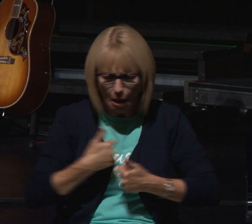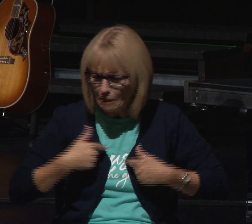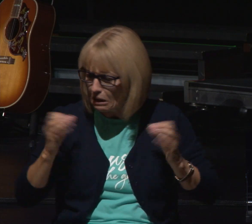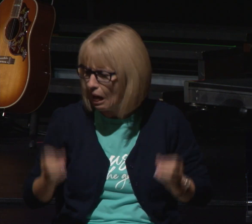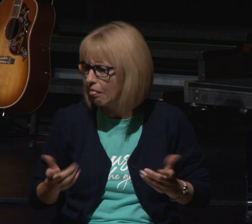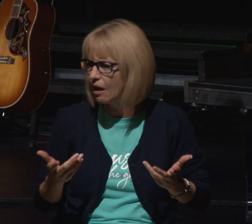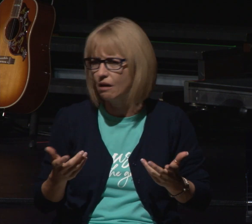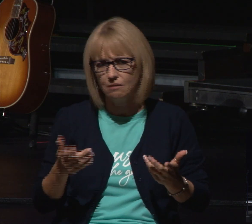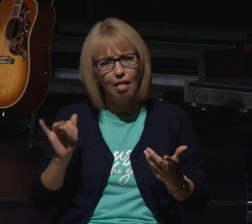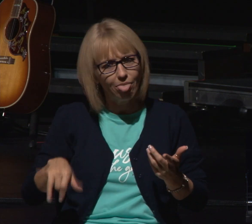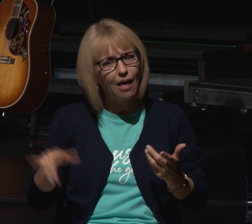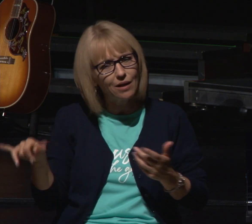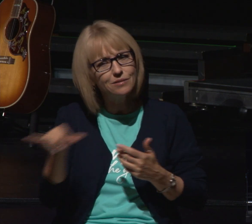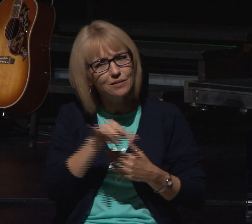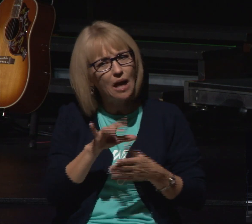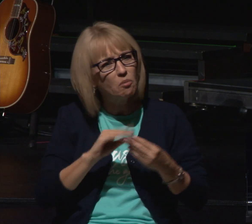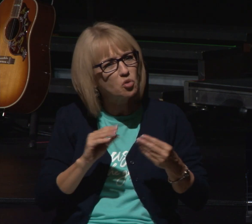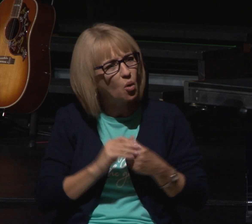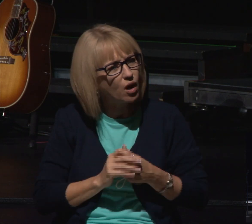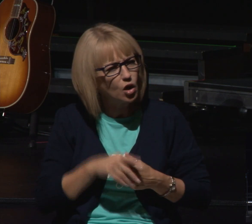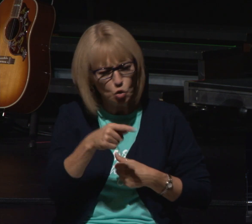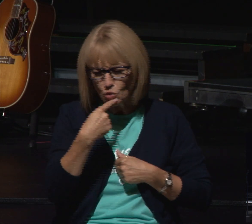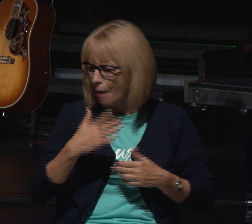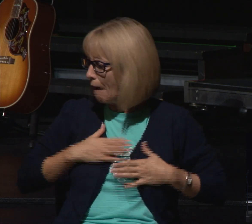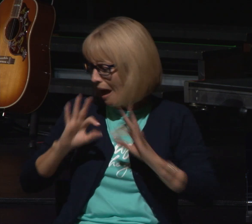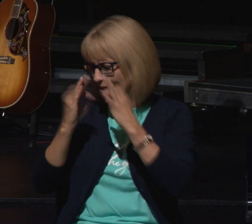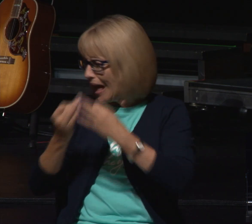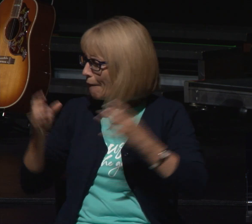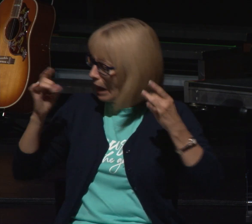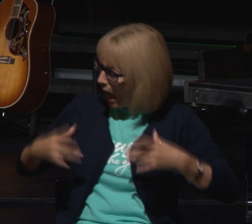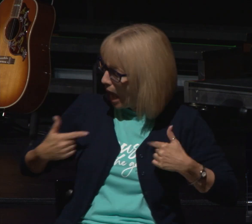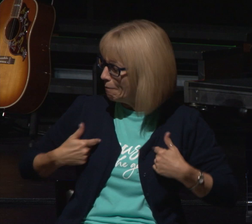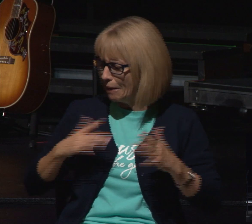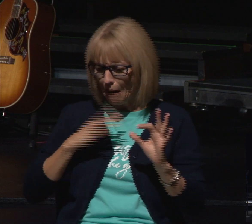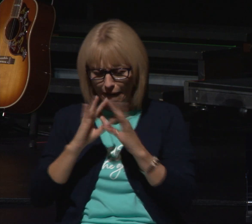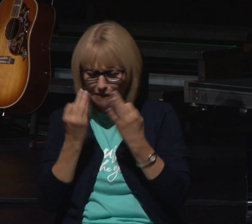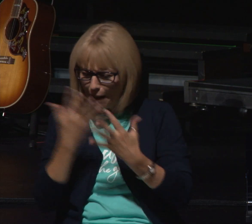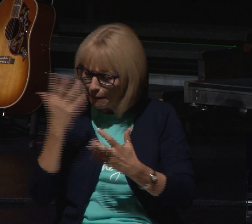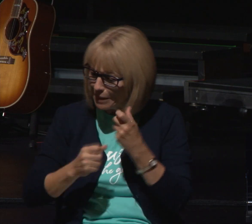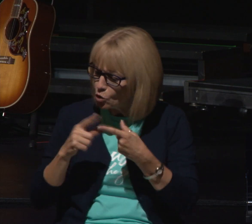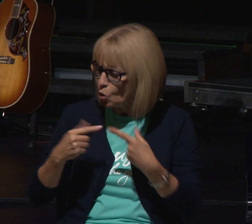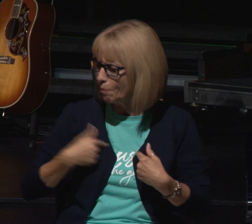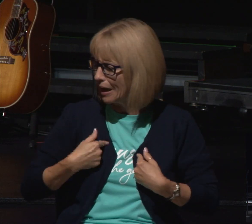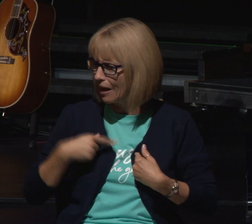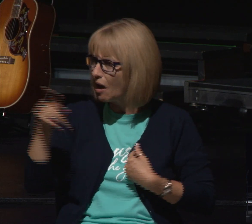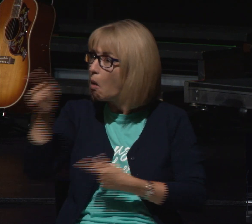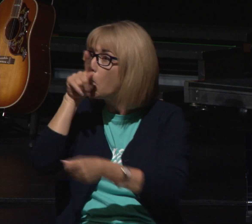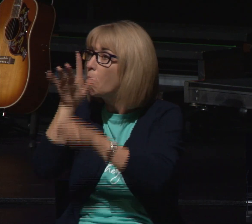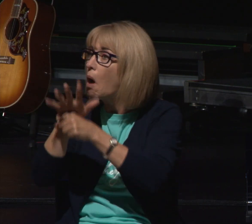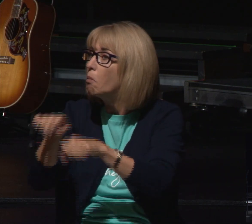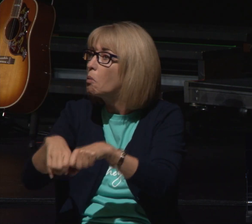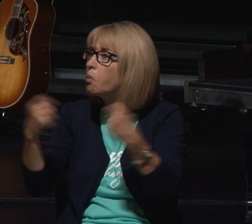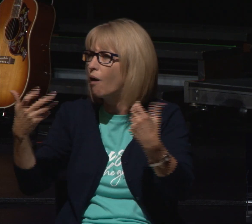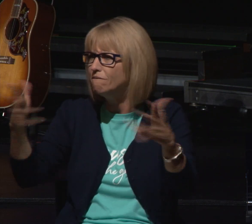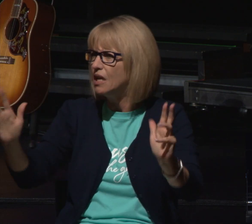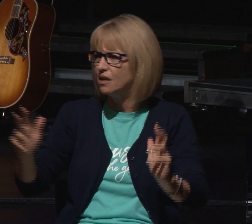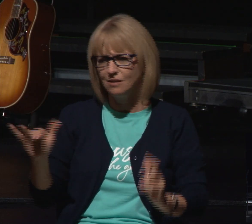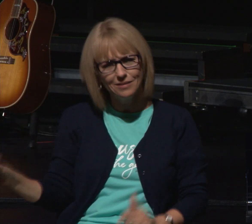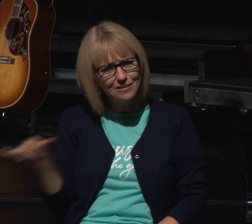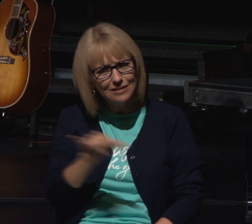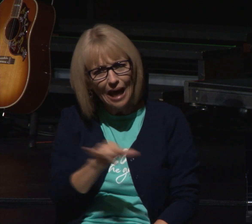understand you if someone has broken their promise to you a friend a family a spouse this story is for you